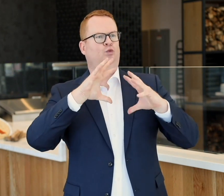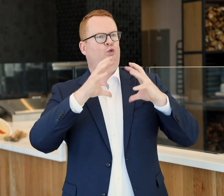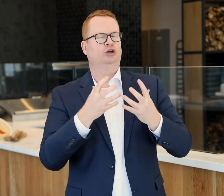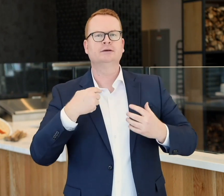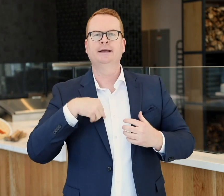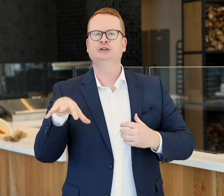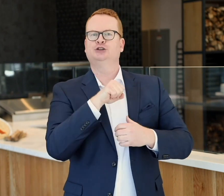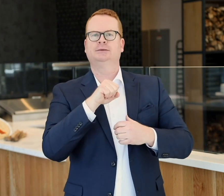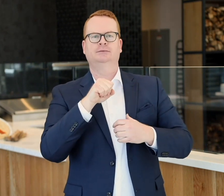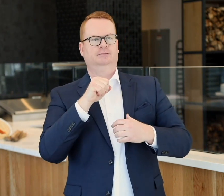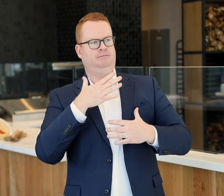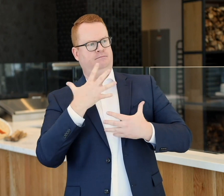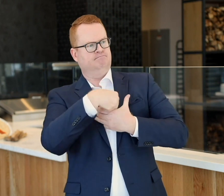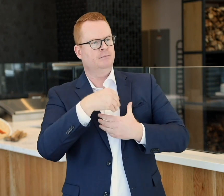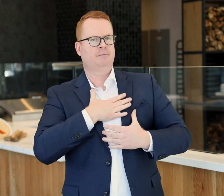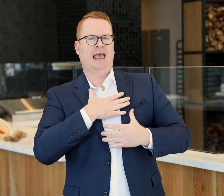world, I took in my surroundings.